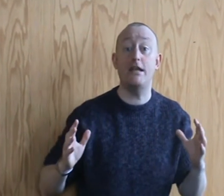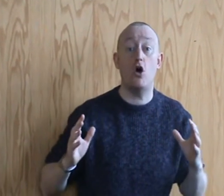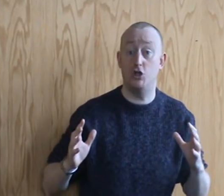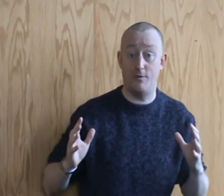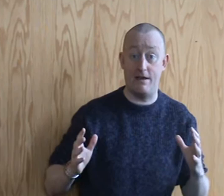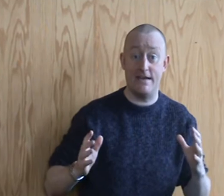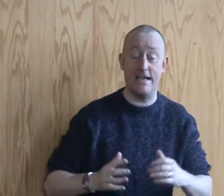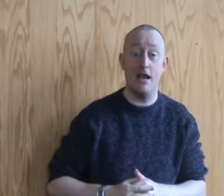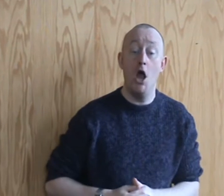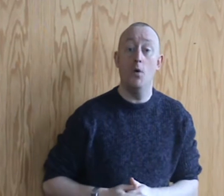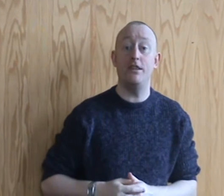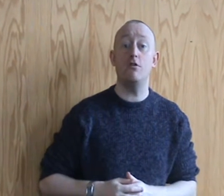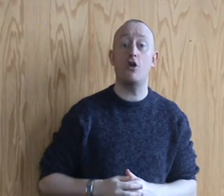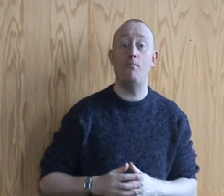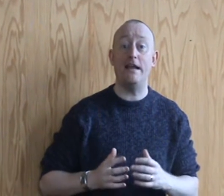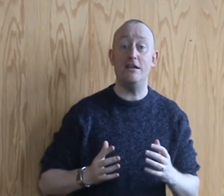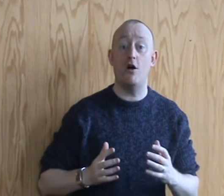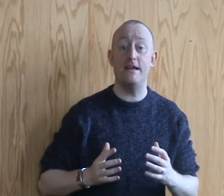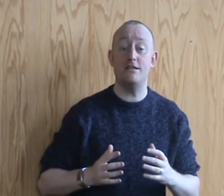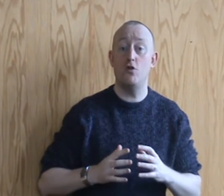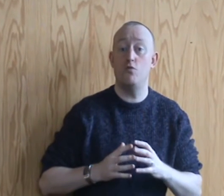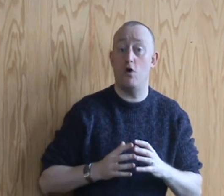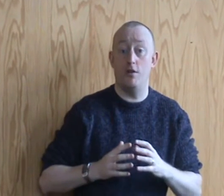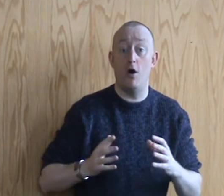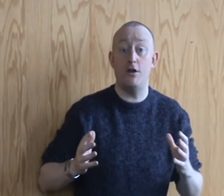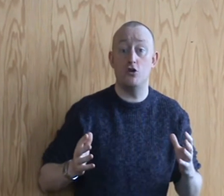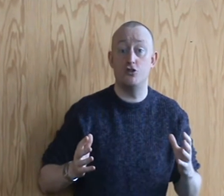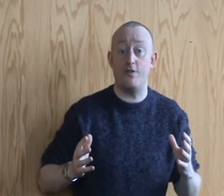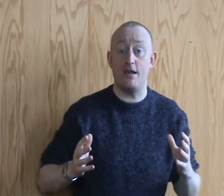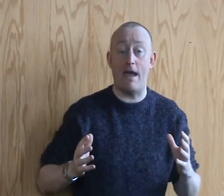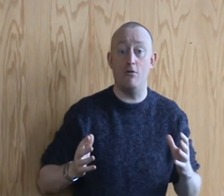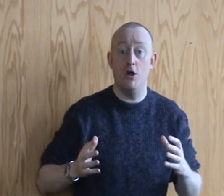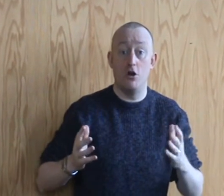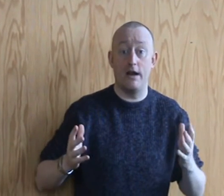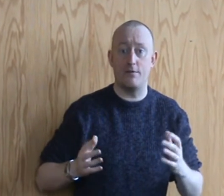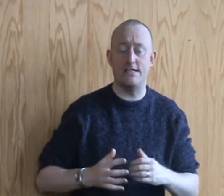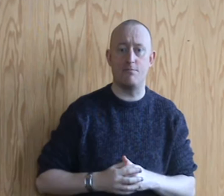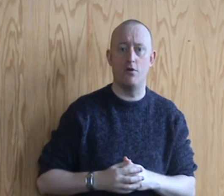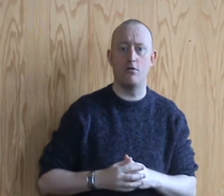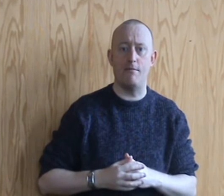cause you will ever need. Whether you're a complete novice who at the moment knows nothing about neuro-linguistic programming,